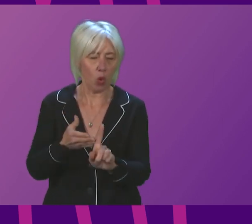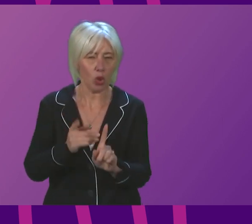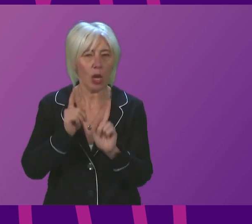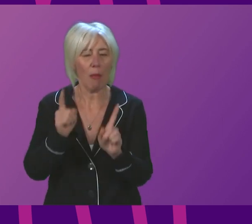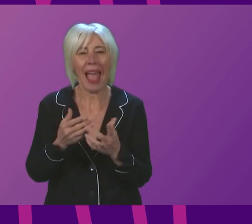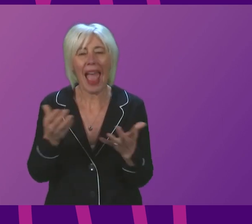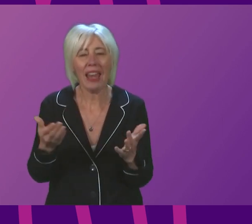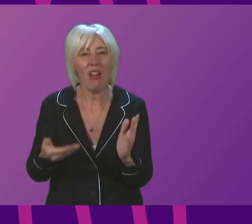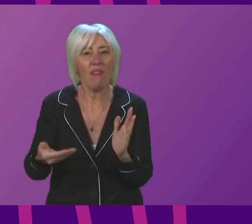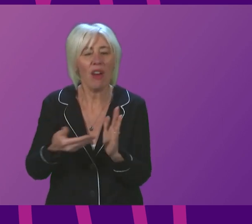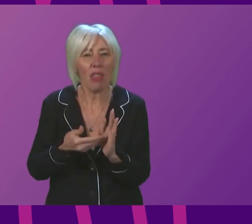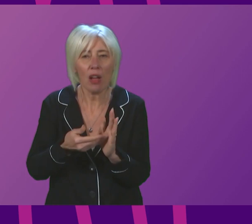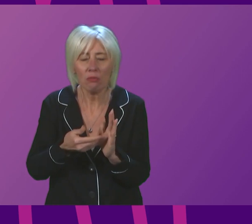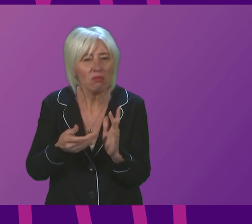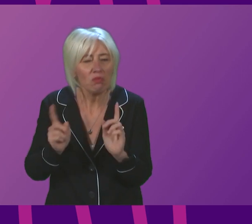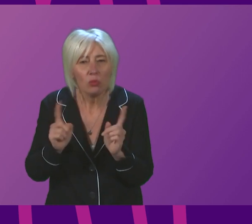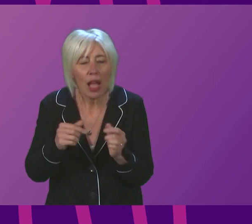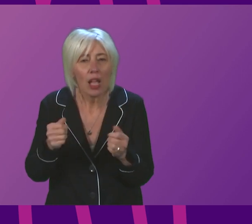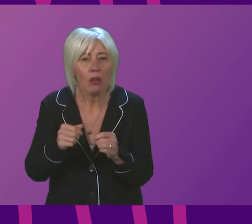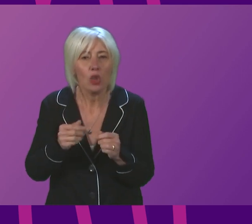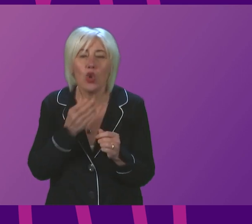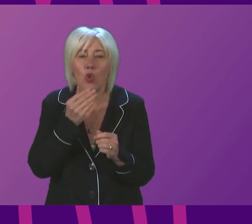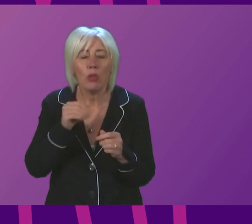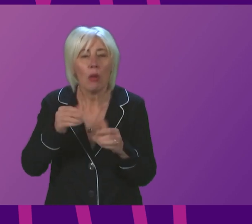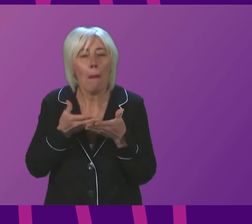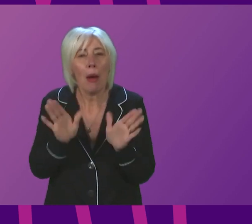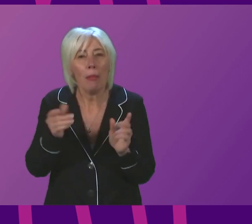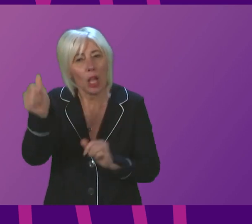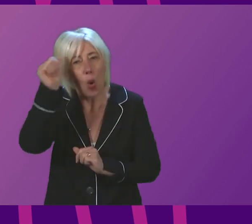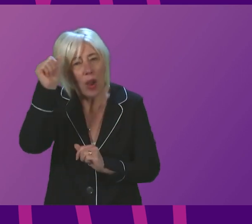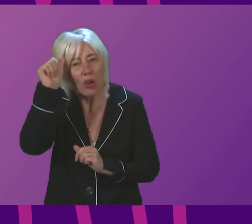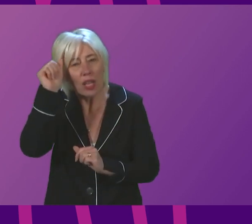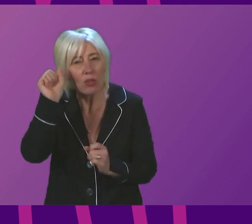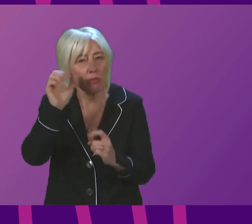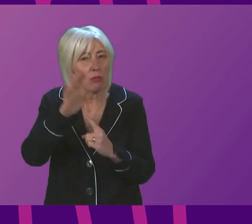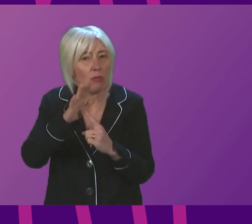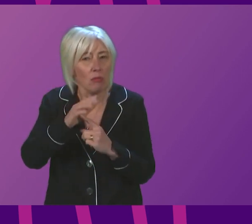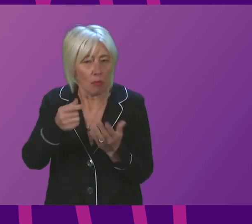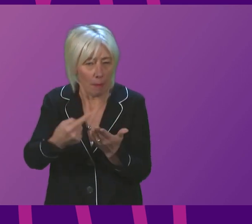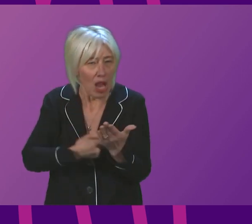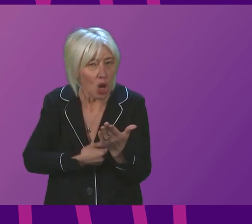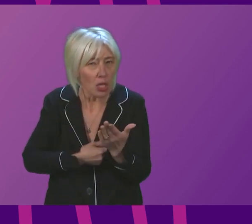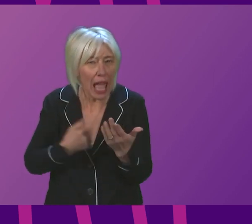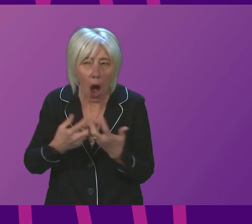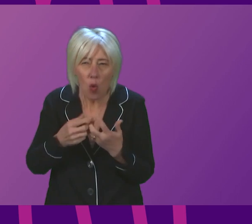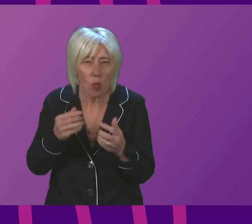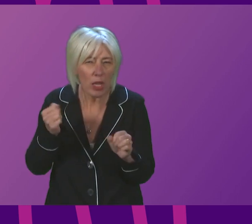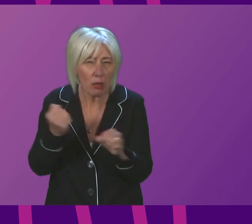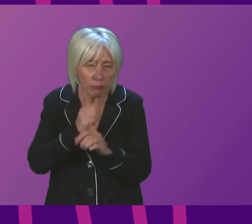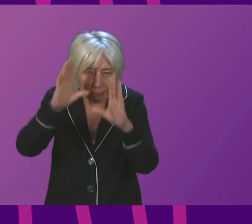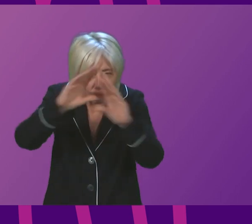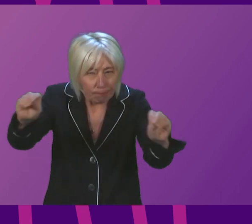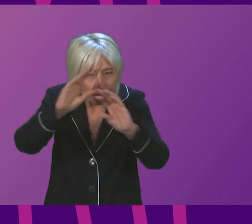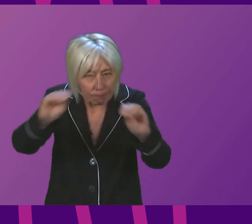as to the steps being taken to continue to maximise public awareness of the vital measures which remain in place? First Minister.